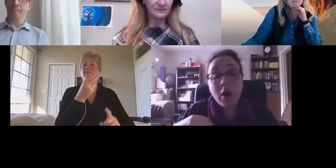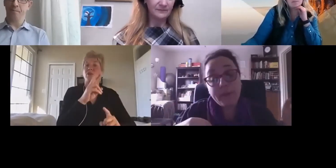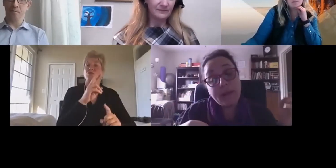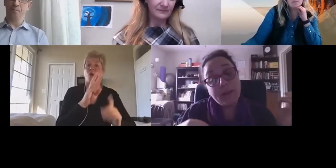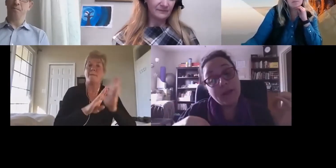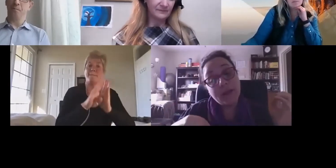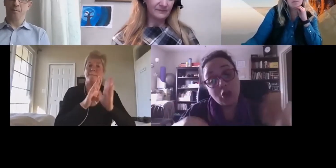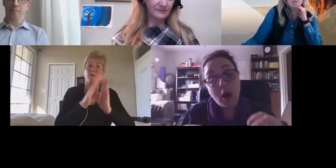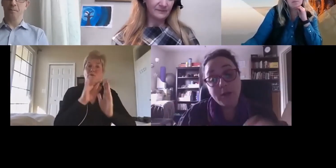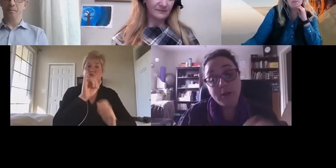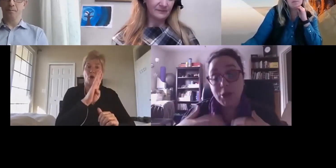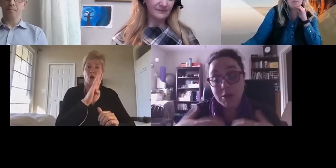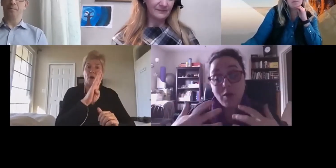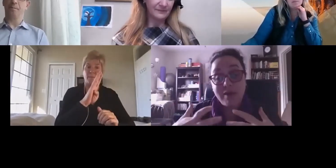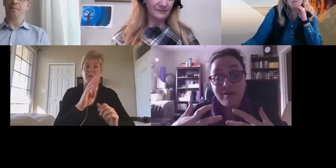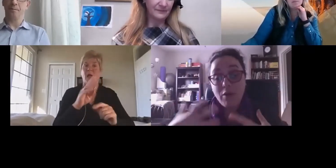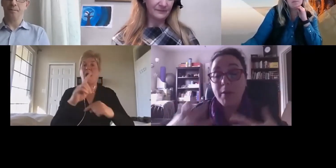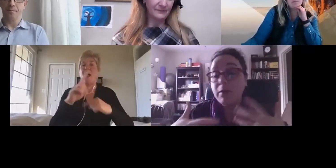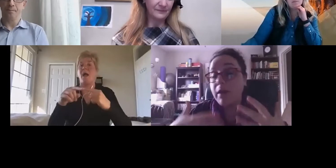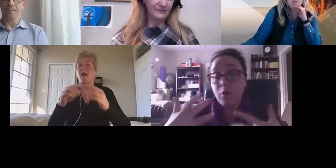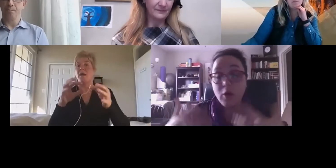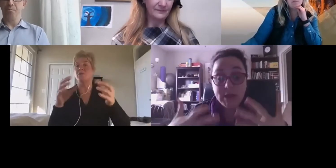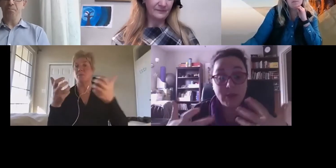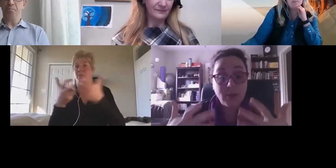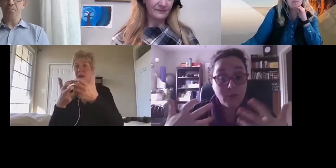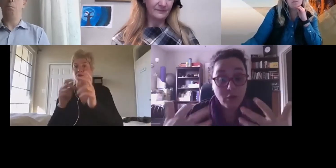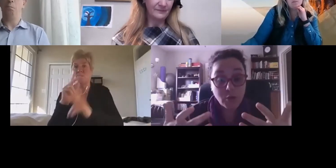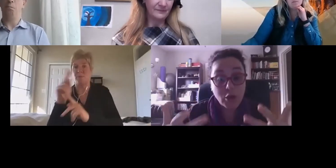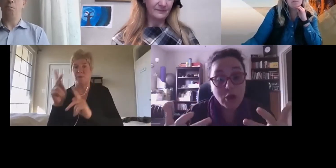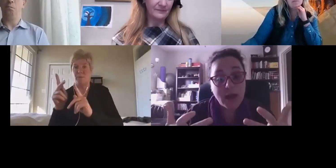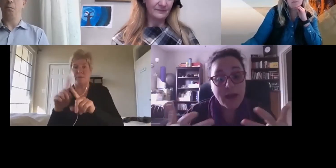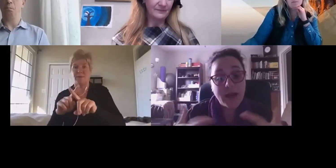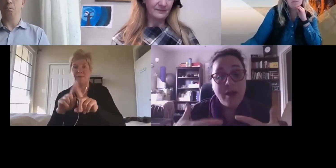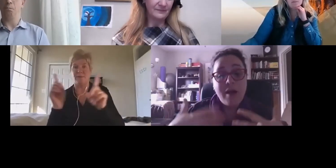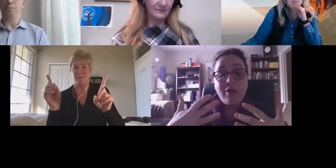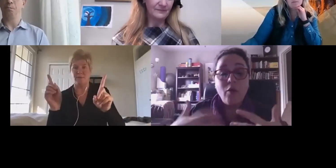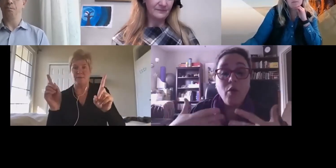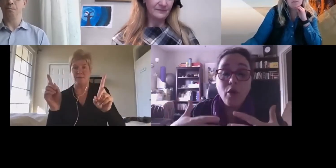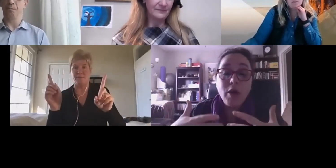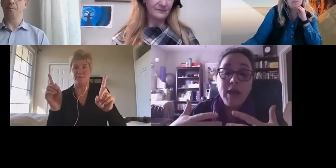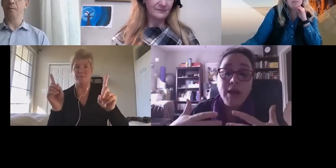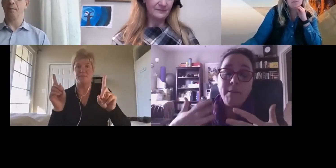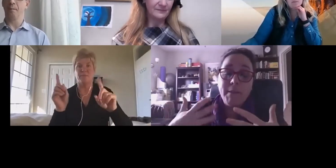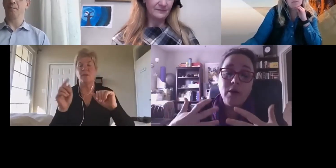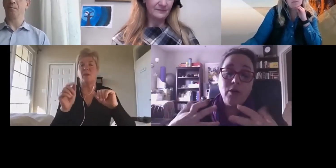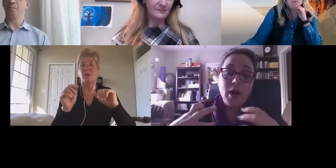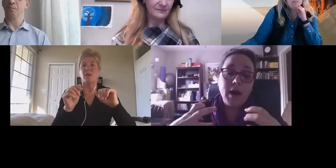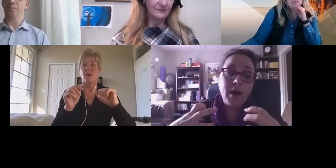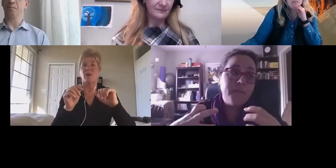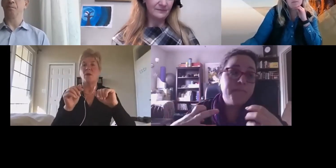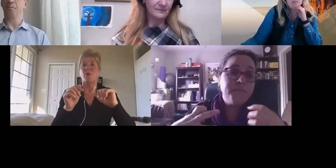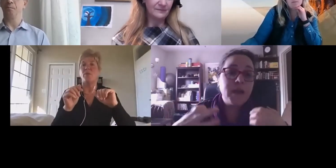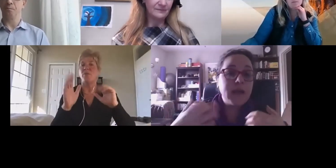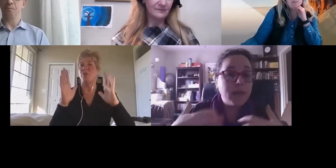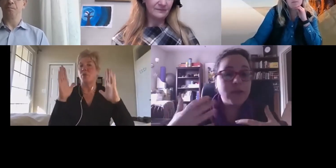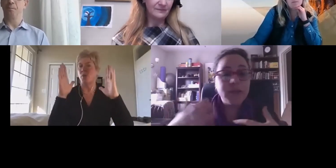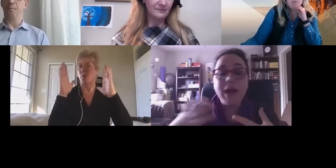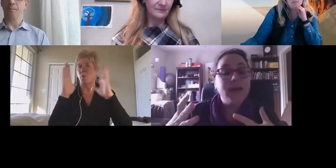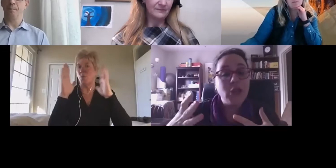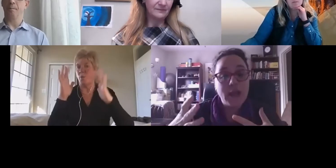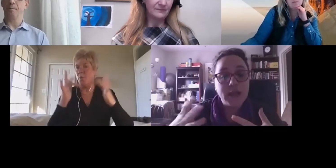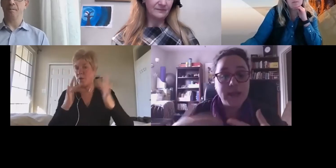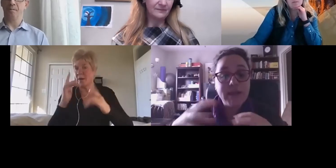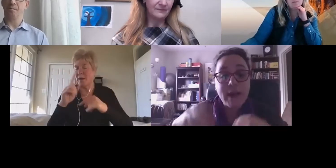slotting people into jobs, which is what probably a more accessible approach would look like, they're worried about labor